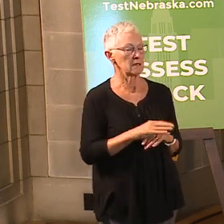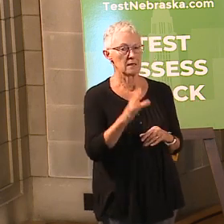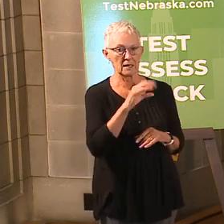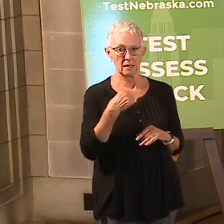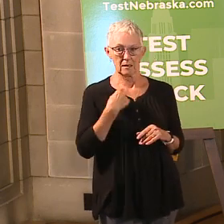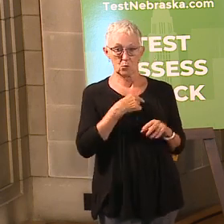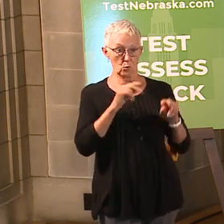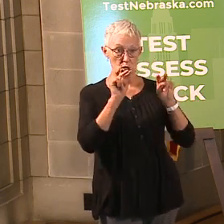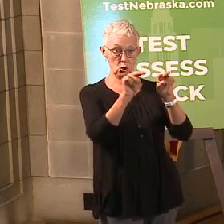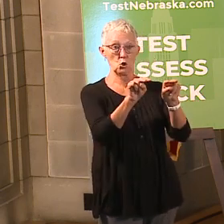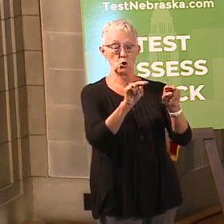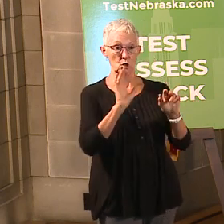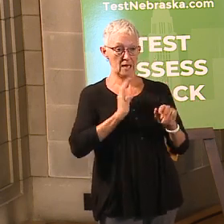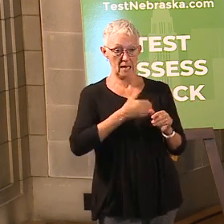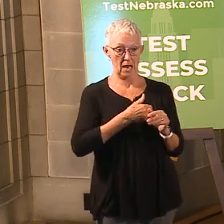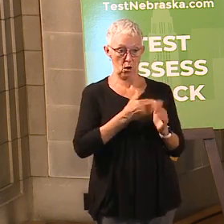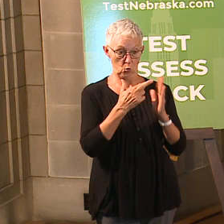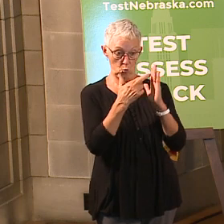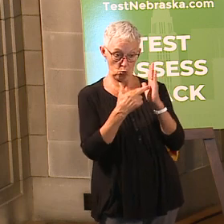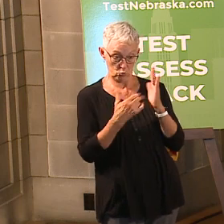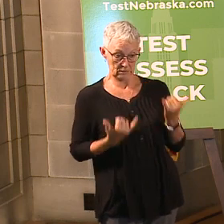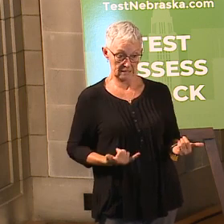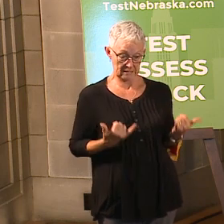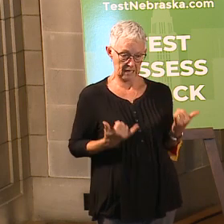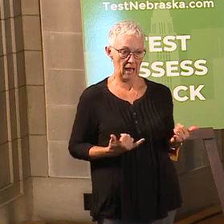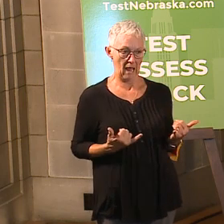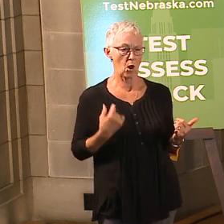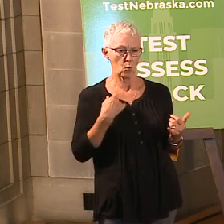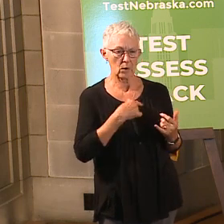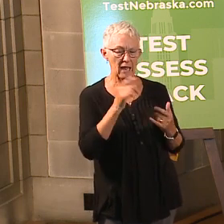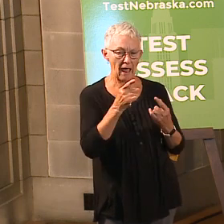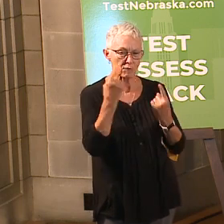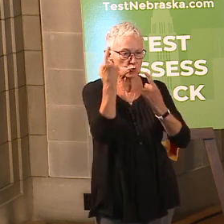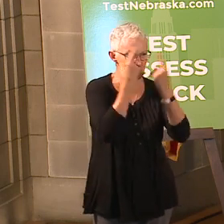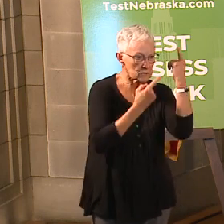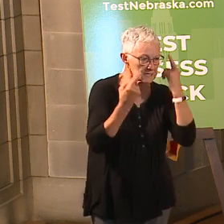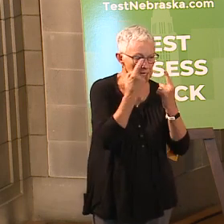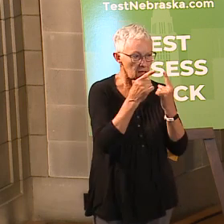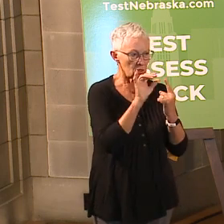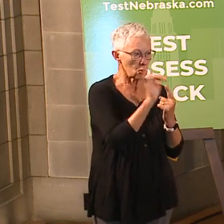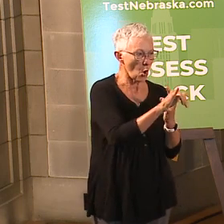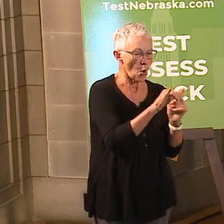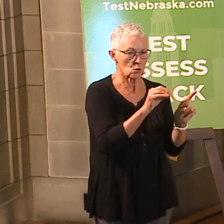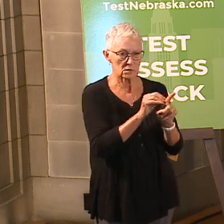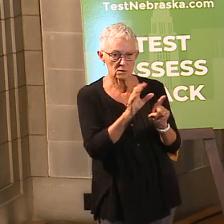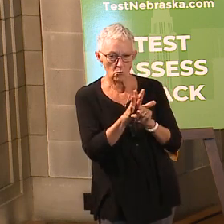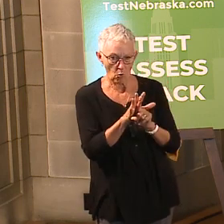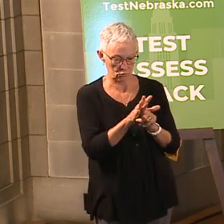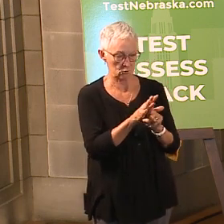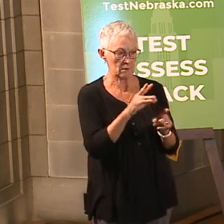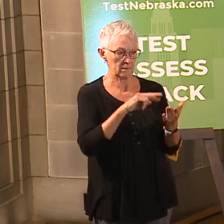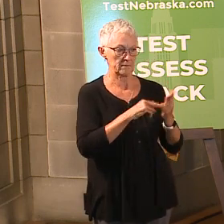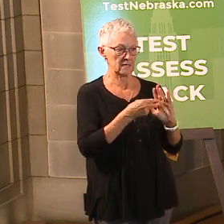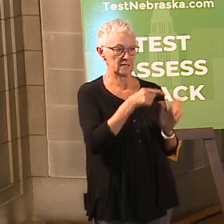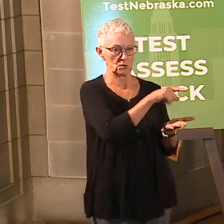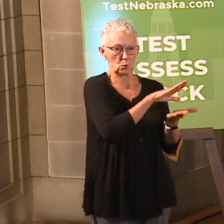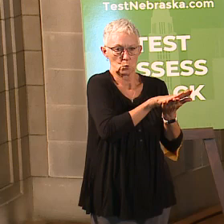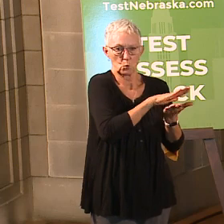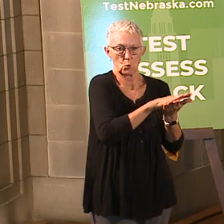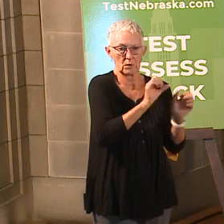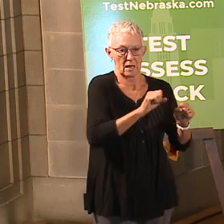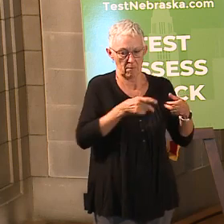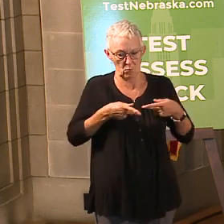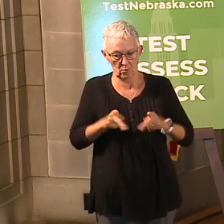us today is considerations for those exposures and possible ability for schools to allow